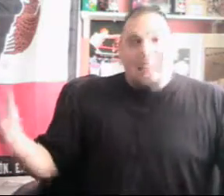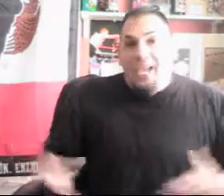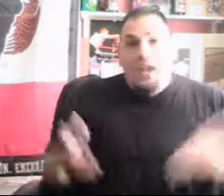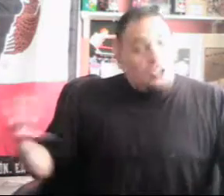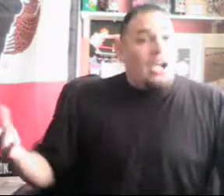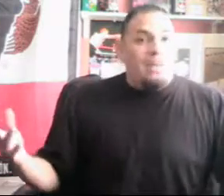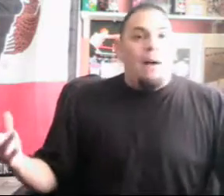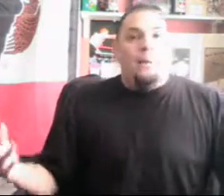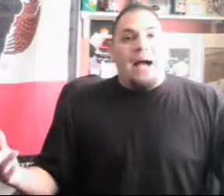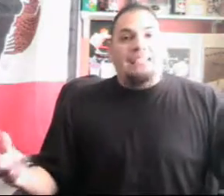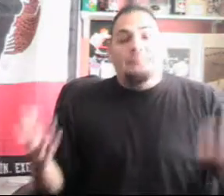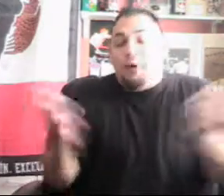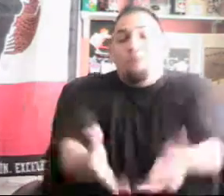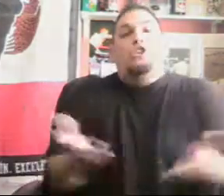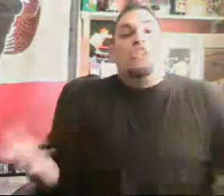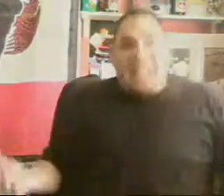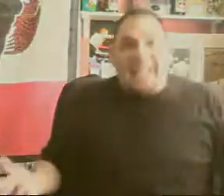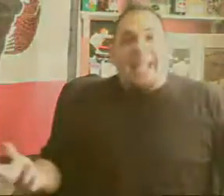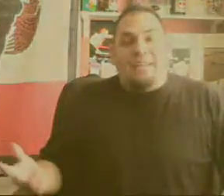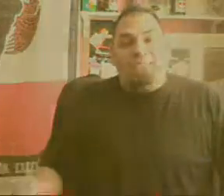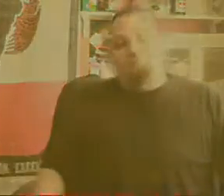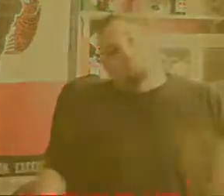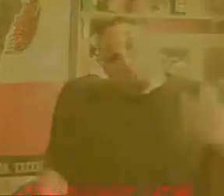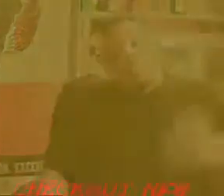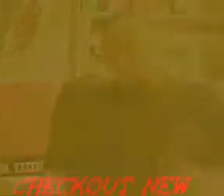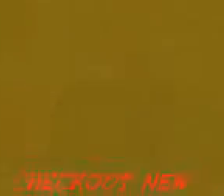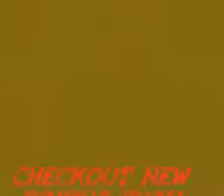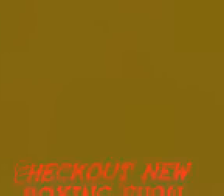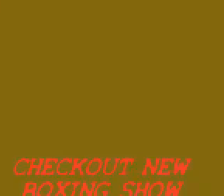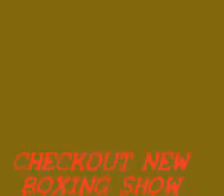I love talking about boxing but unfortunately I can't. And now it's...